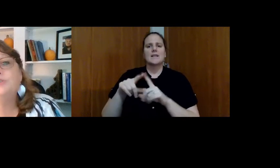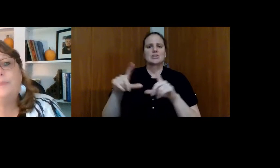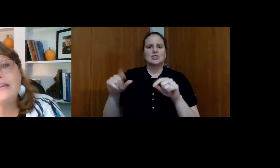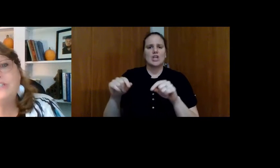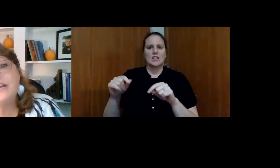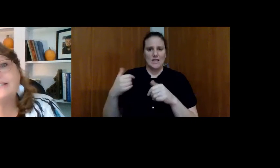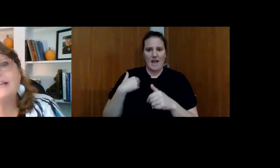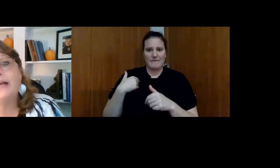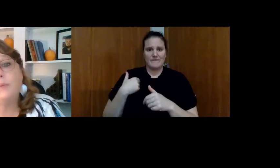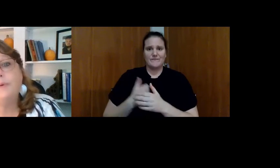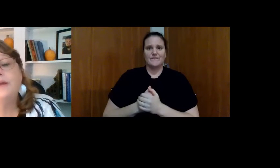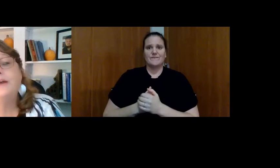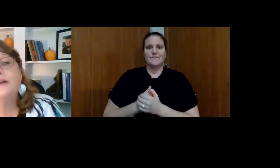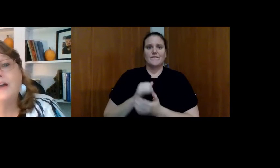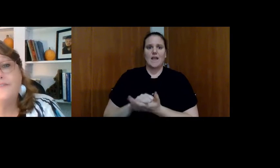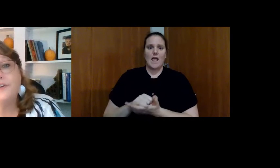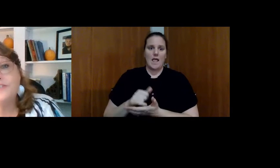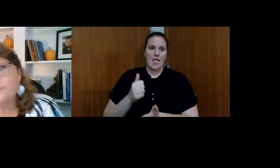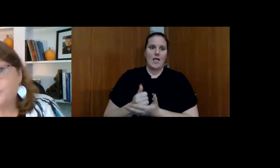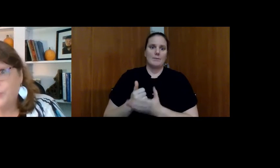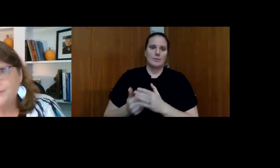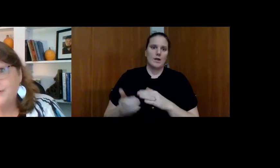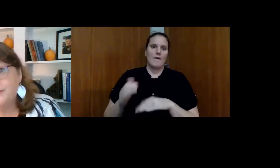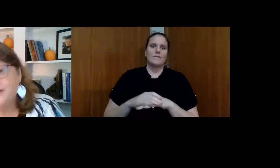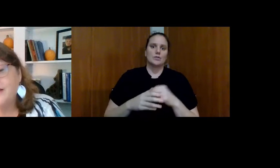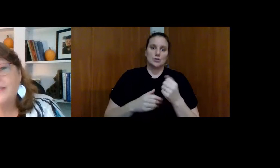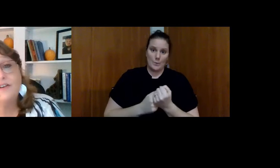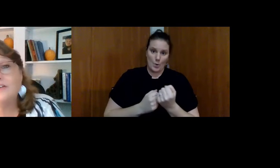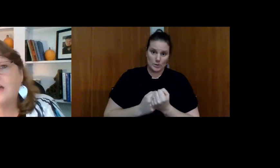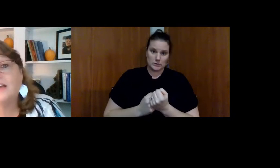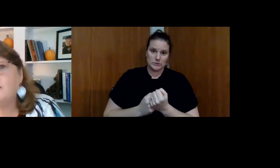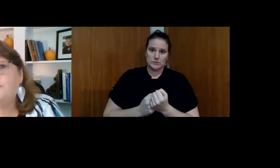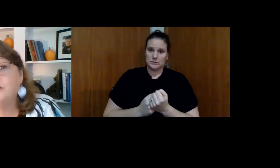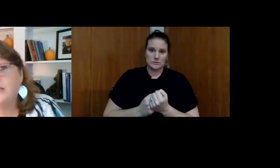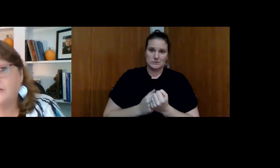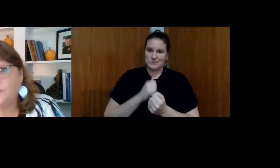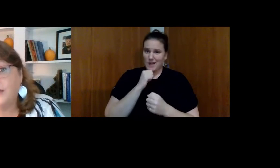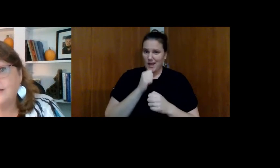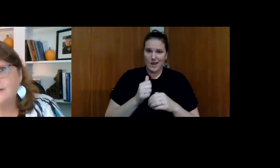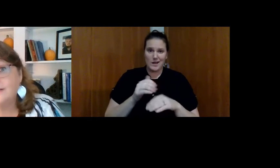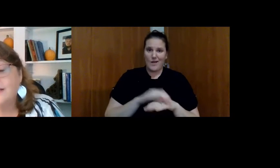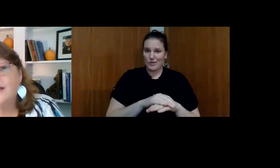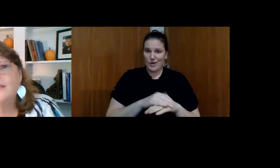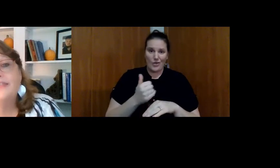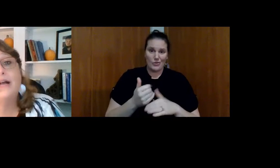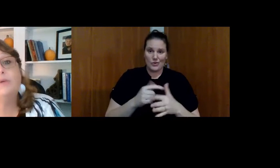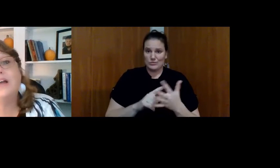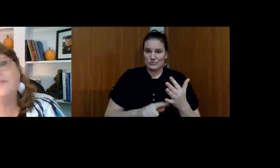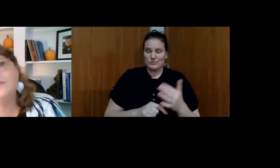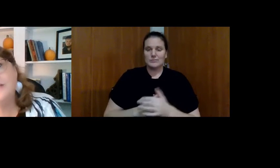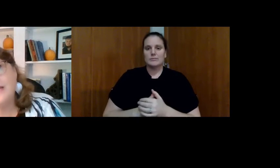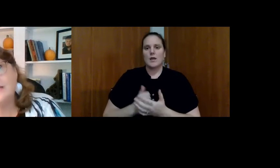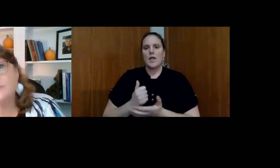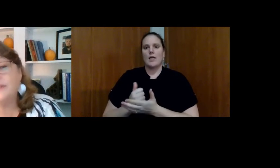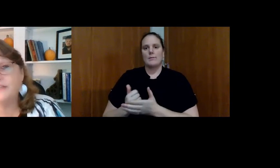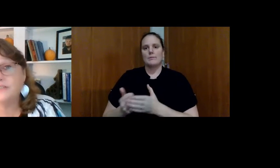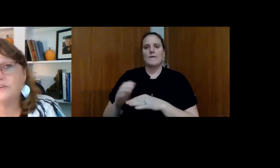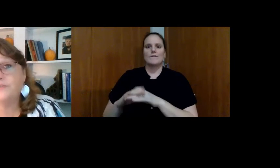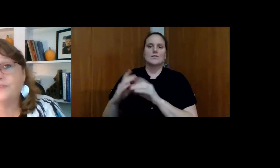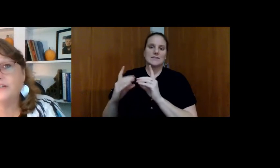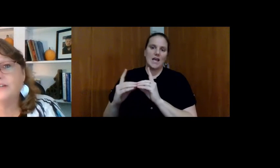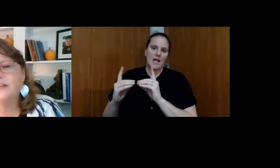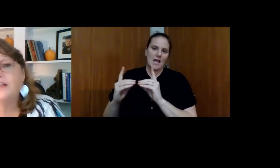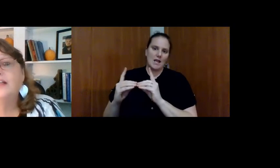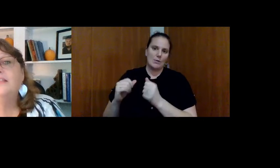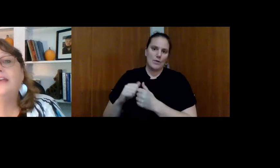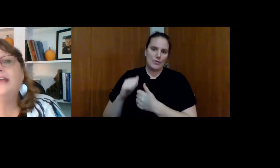those paychecks help cover supports that are not covered in other ways. They help cover dates with his